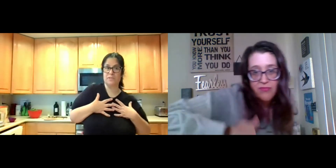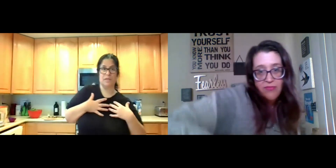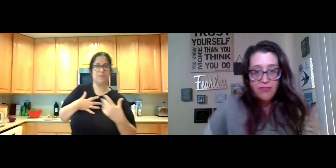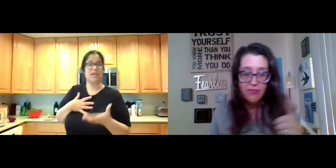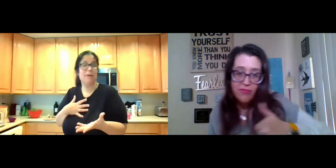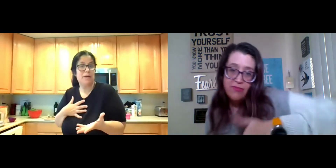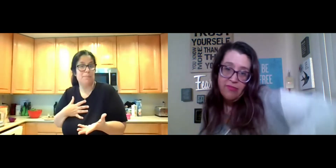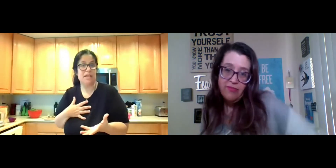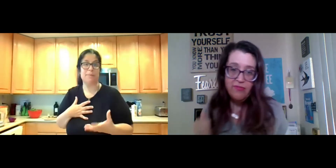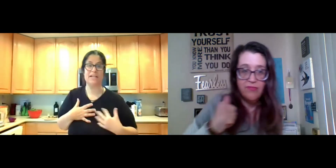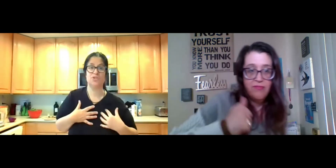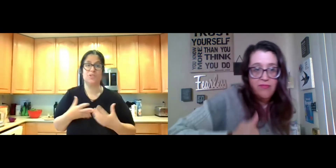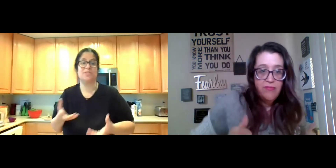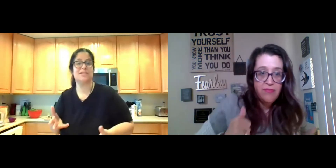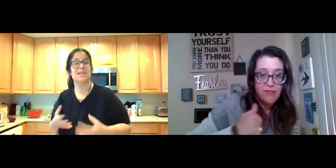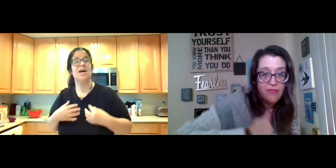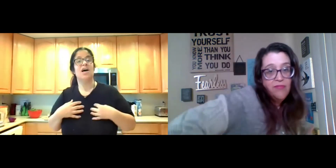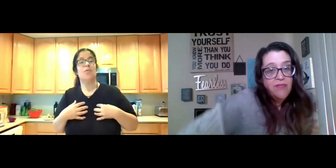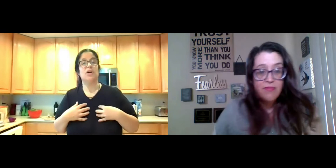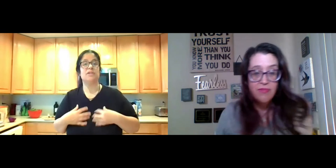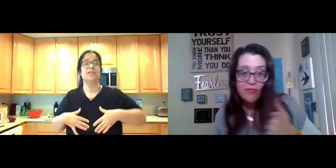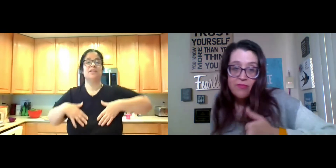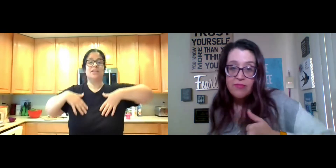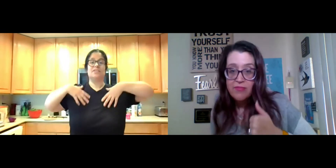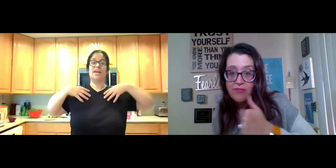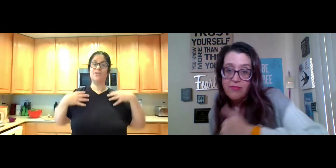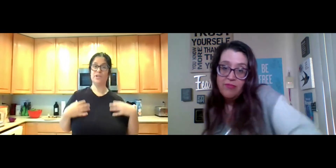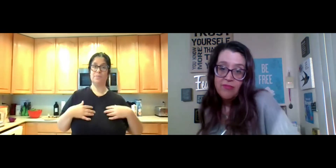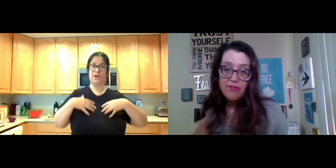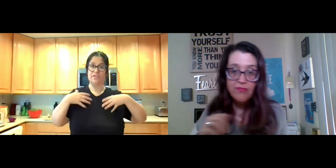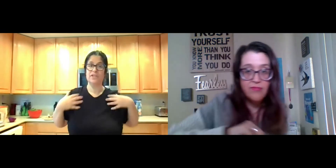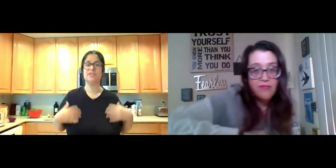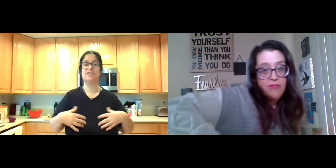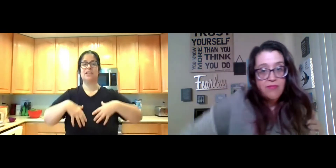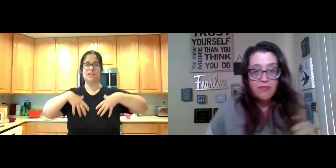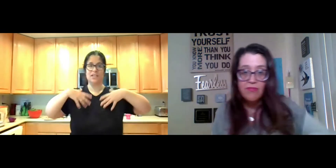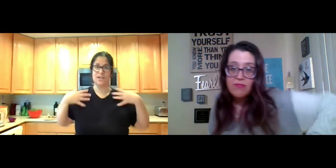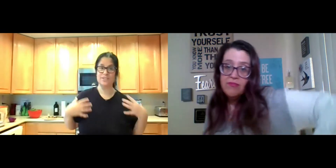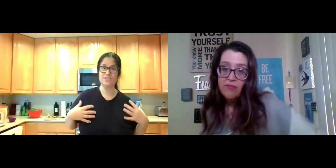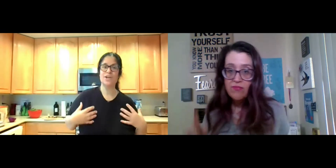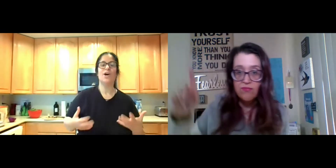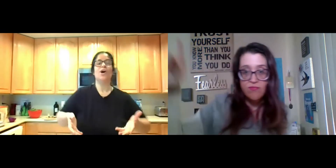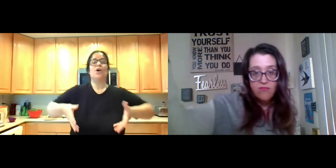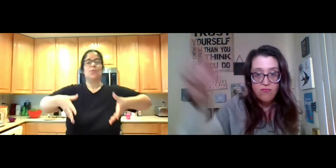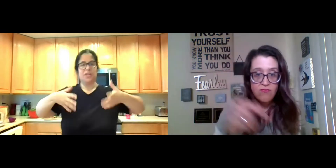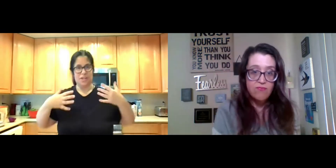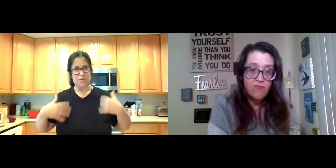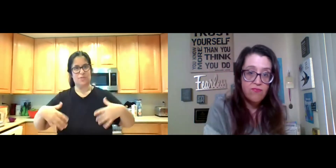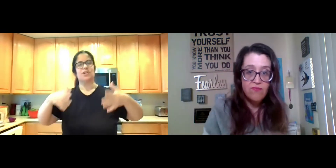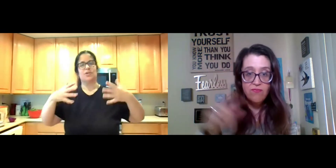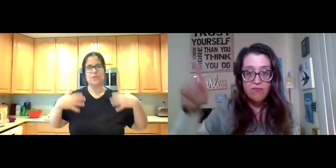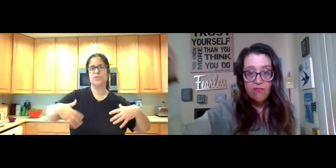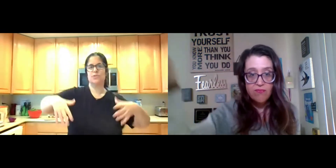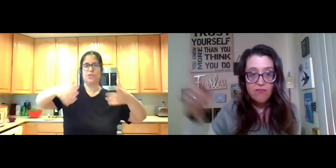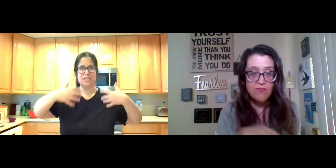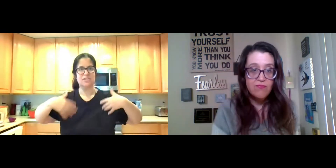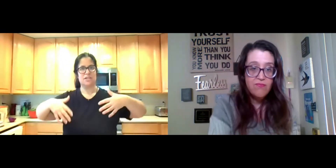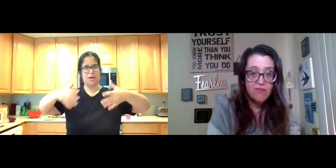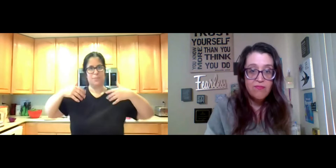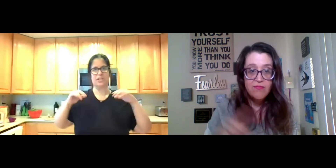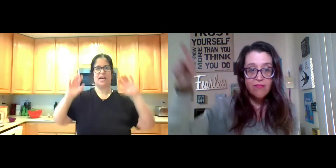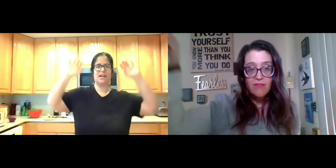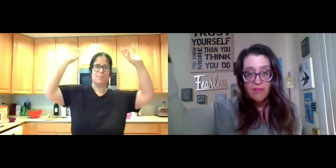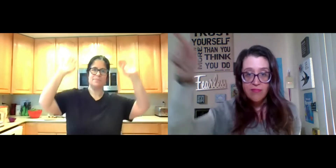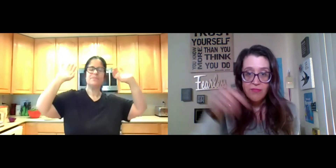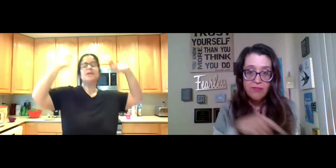ashamed because maybe they may have made bad choices. Well, in the integrity part of us in the lungs, we can, you know, do things